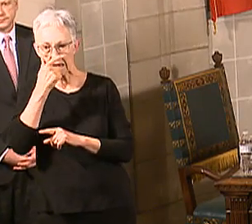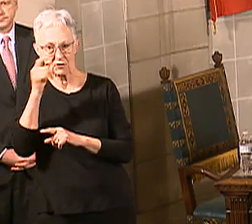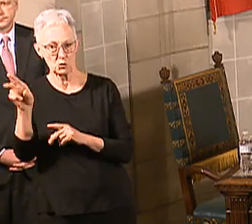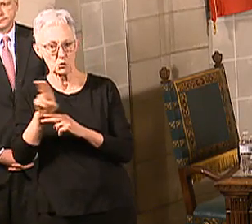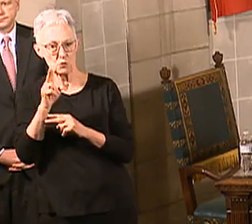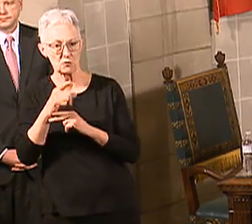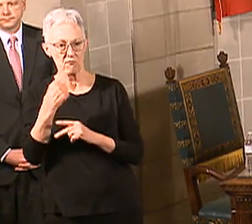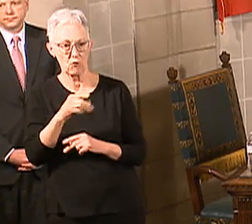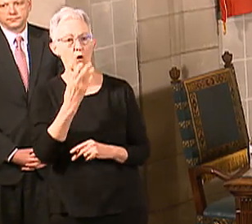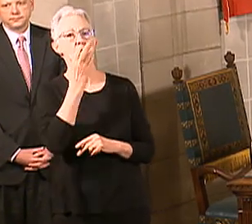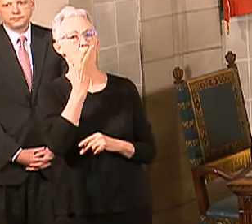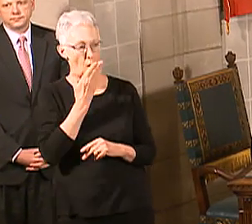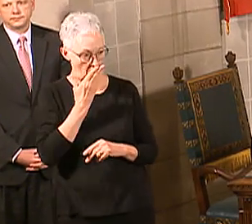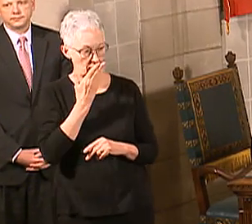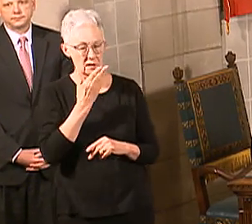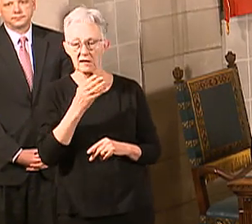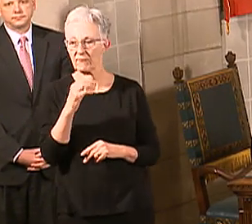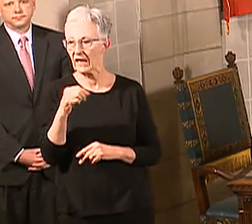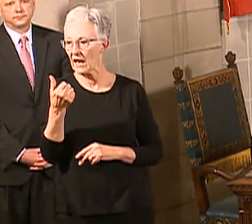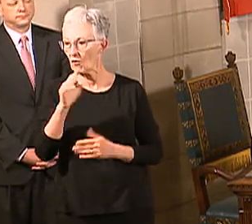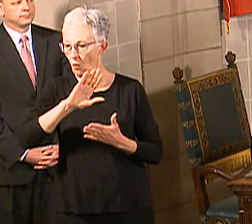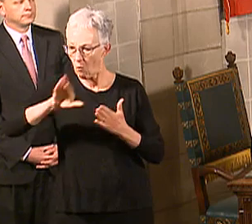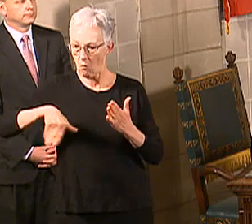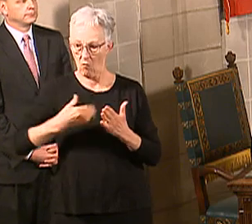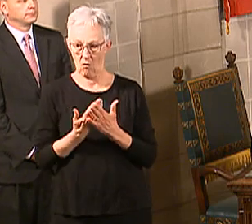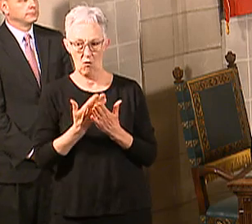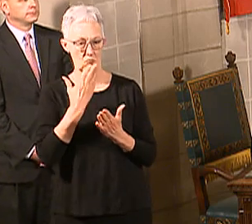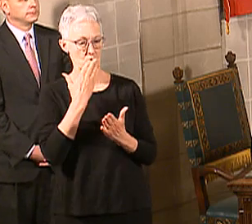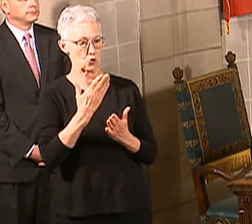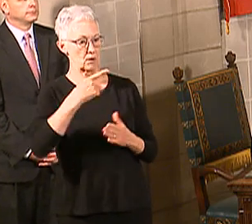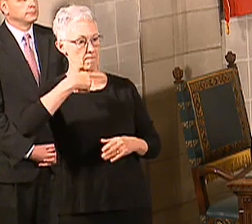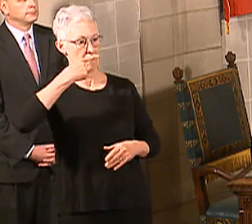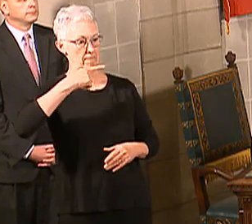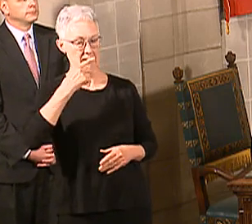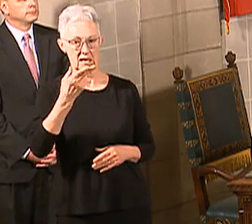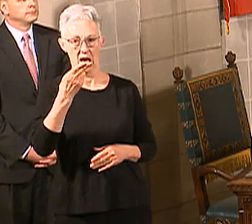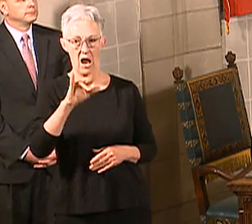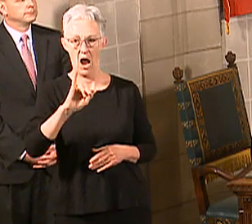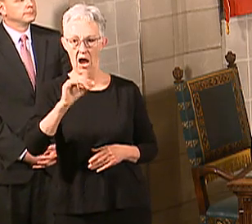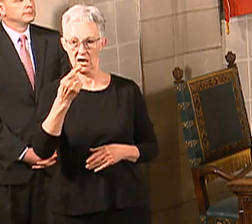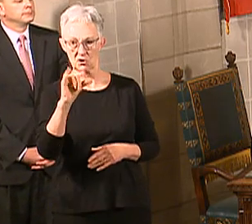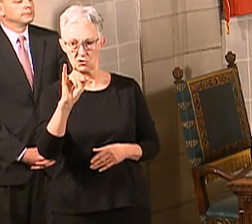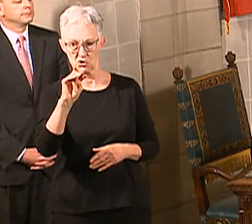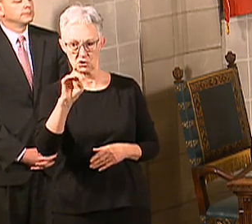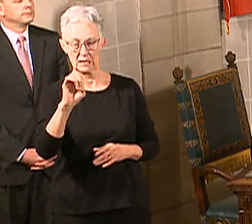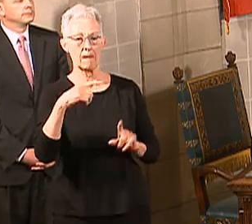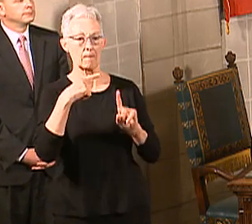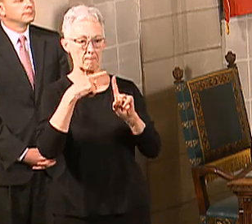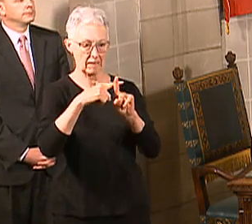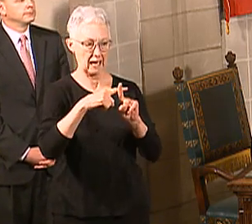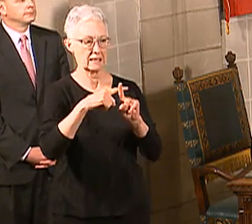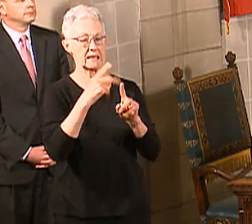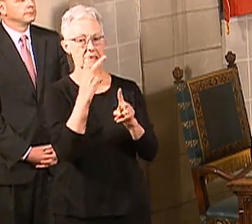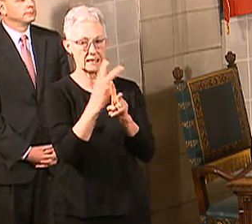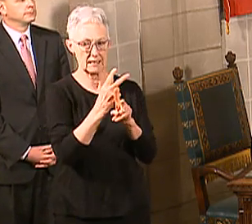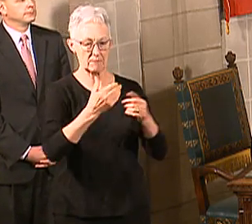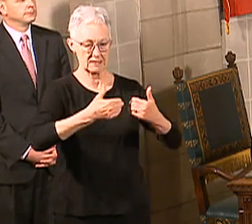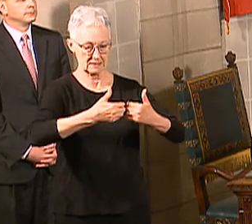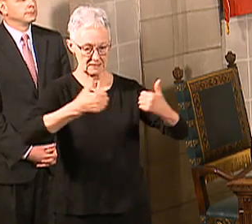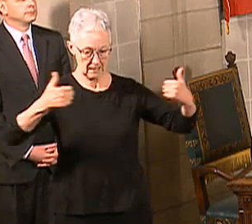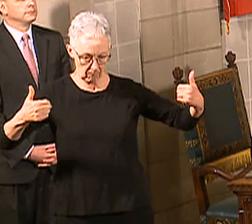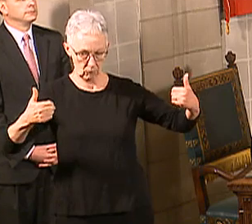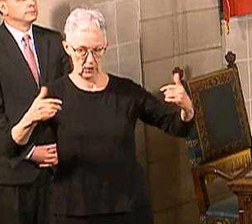of good public hygiene things we want people to do. And this includes, as I reminded everybody yesterday, when you're